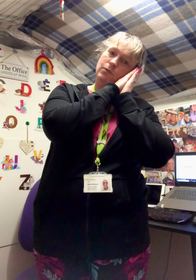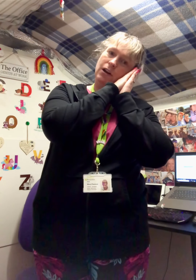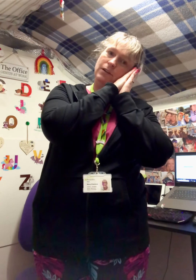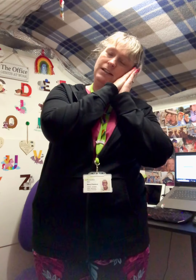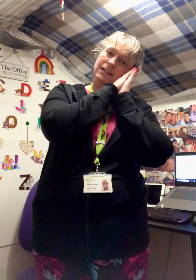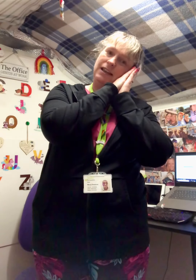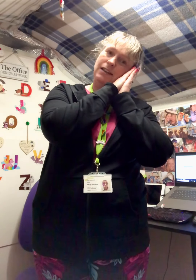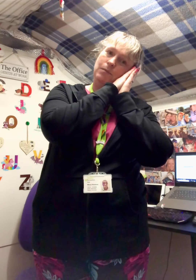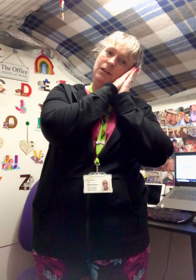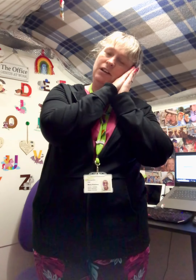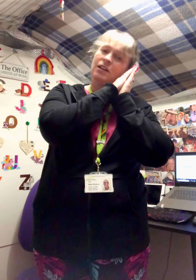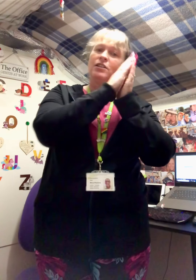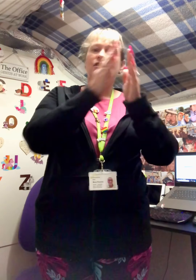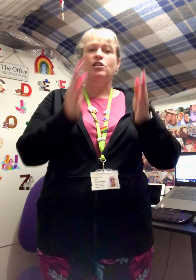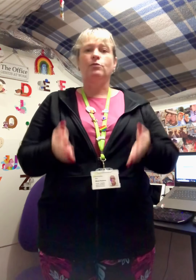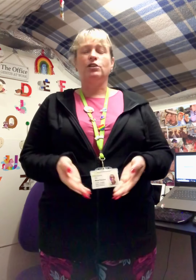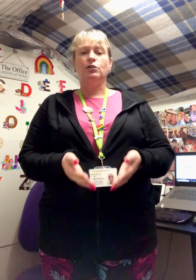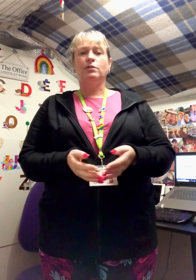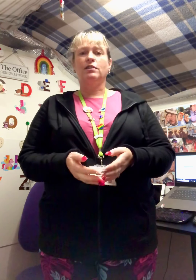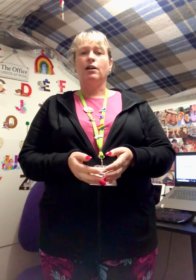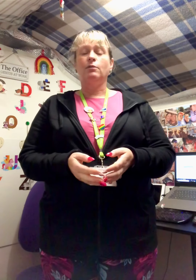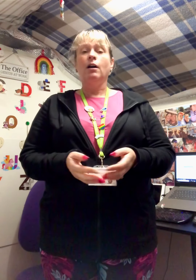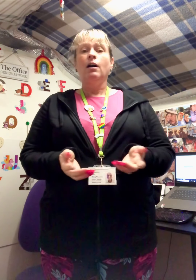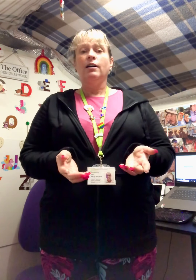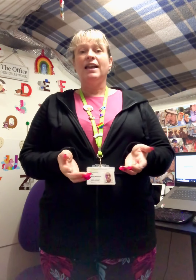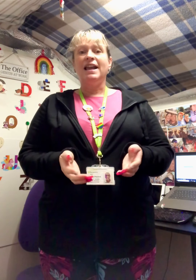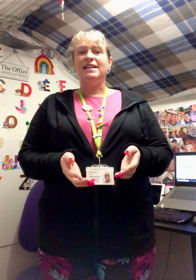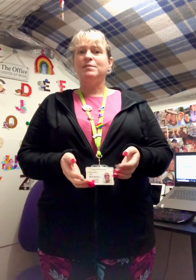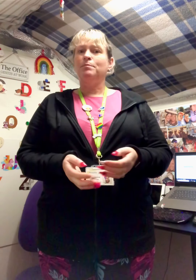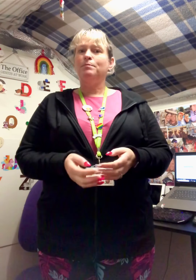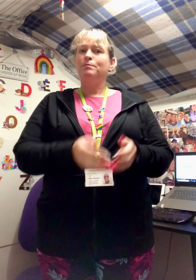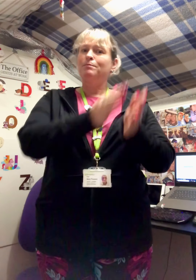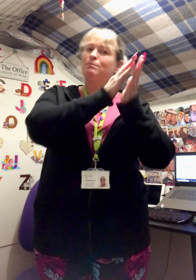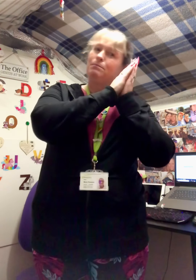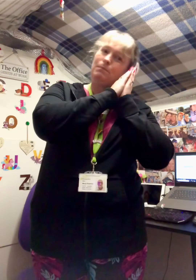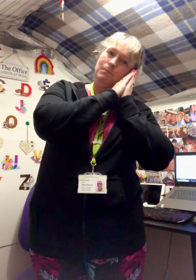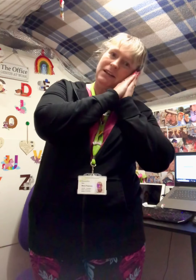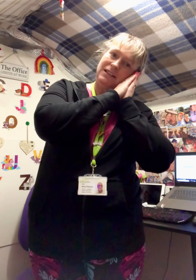going to sleep so you would go it's bedtime